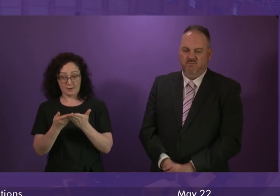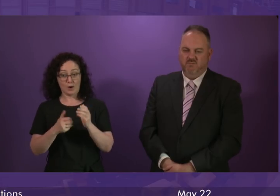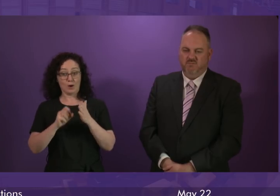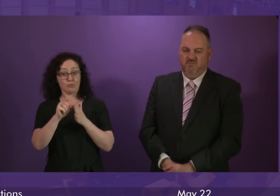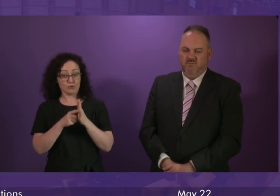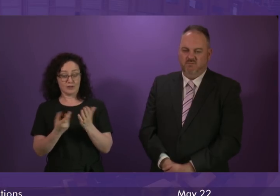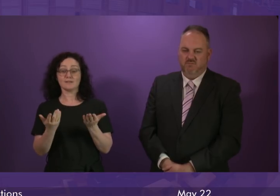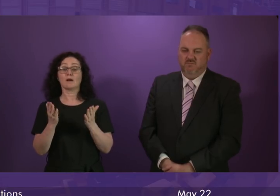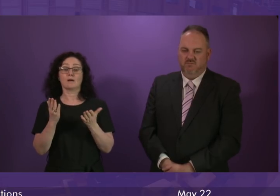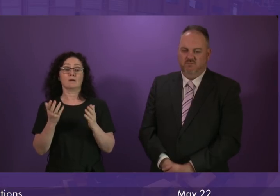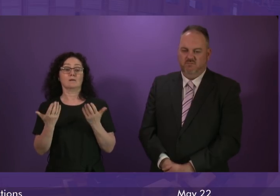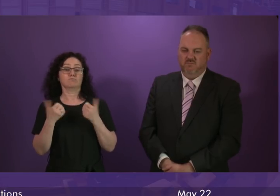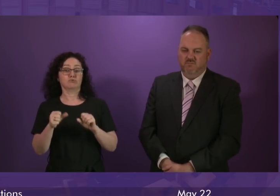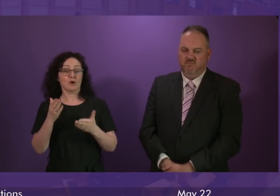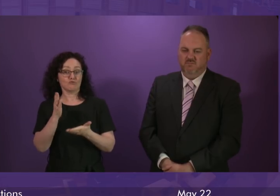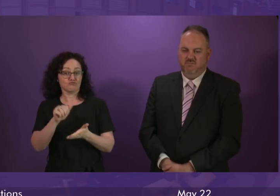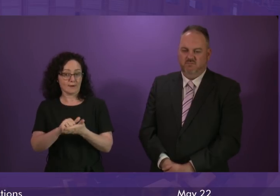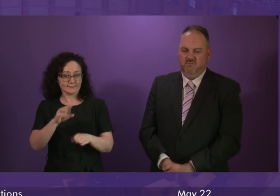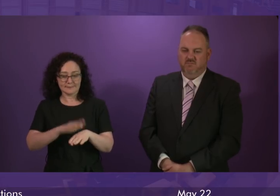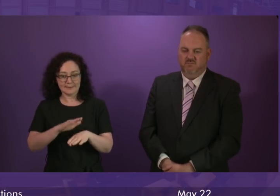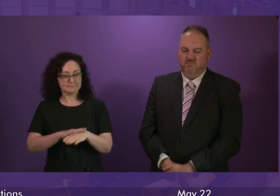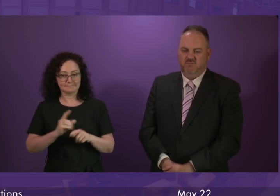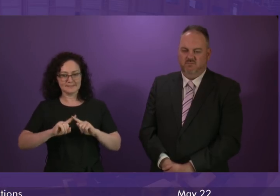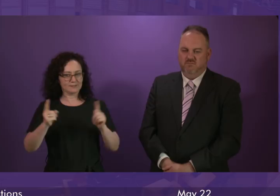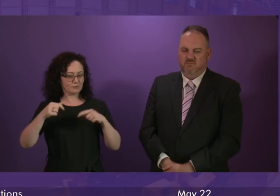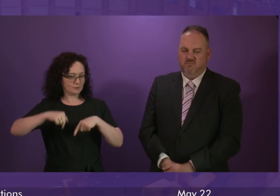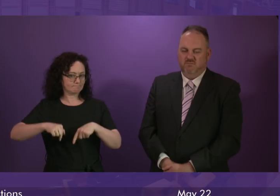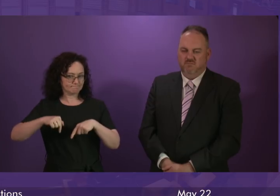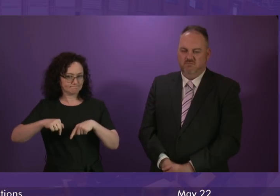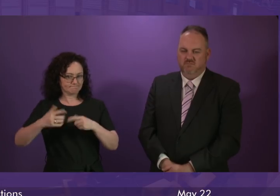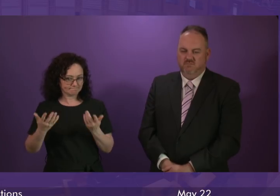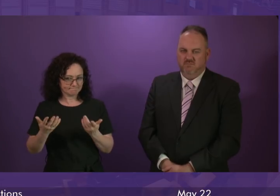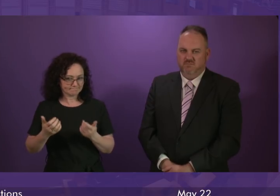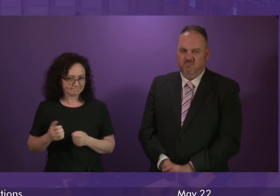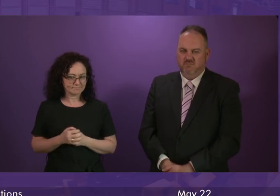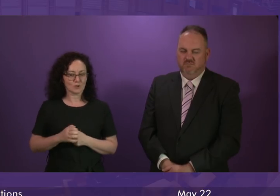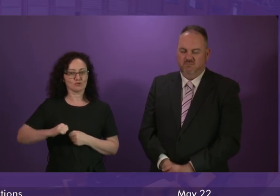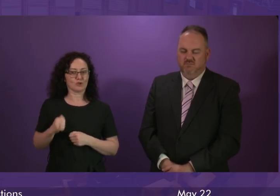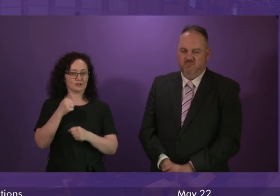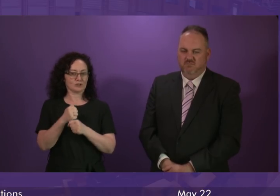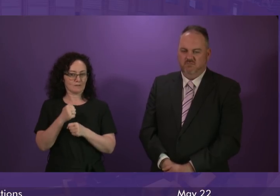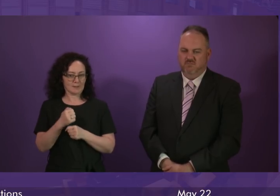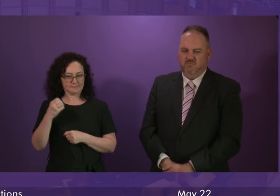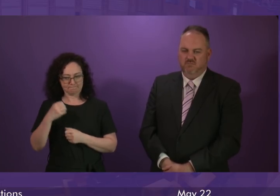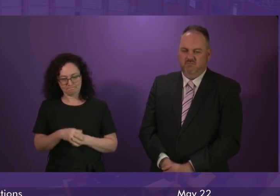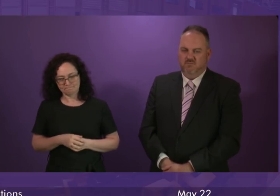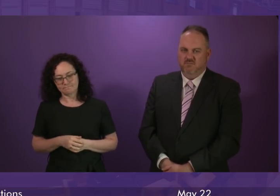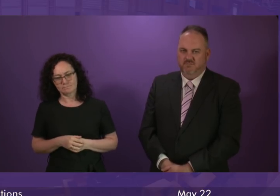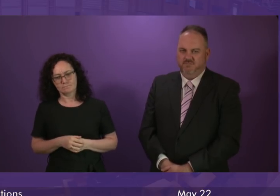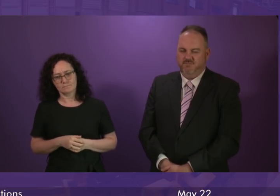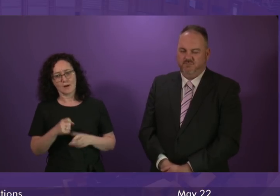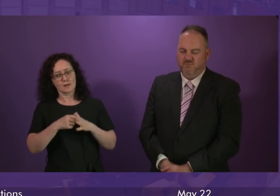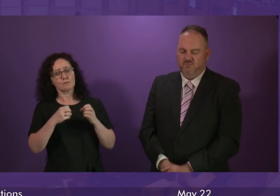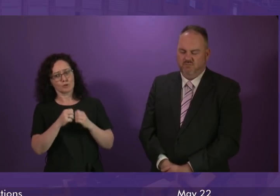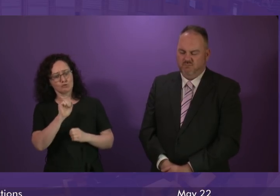is not a particularly strong one, by contrast, of course, to the record of the Scottish Government. Keith Brown